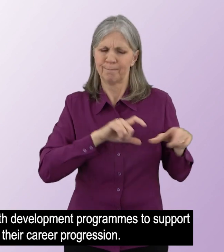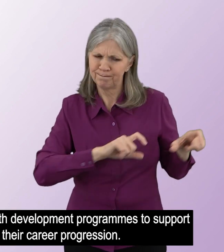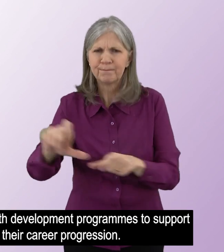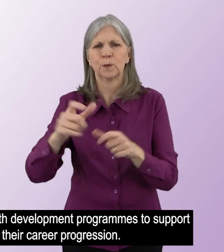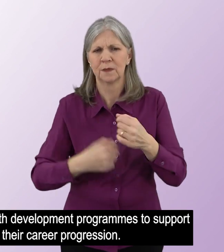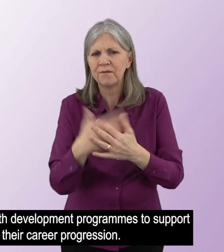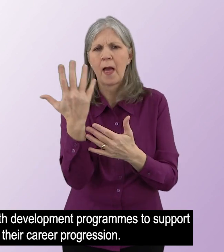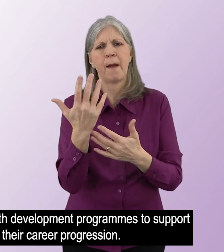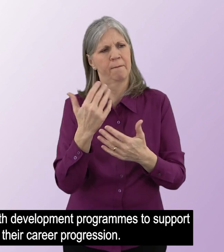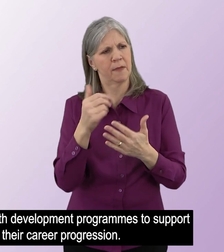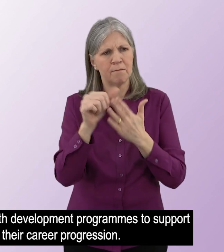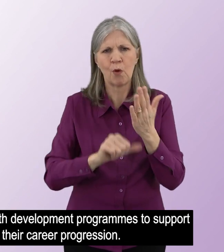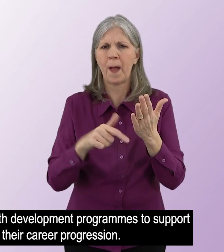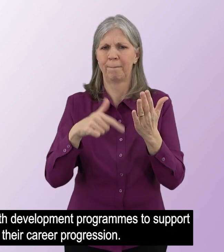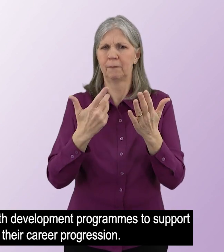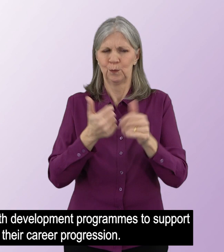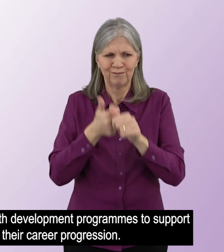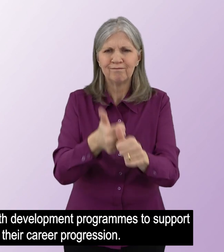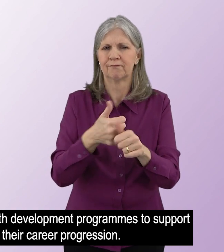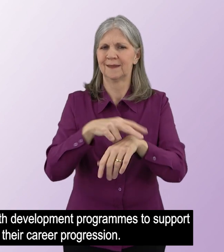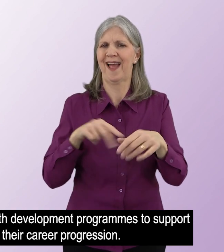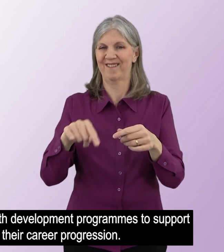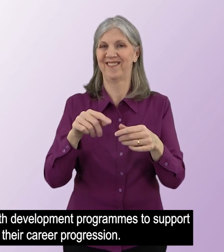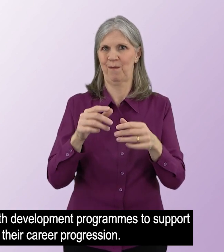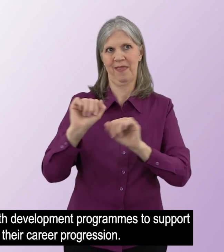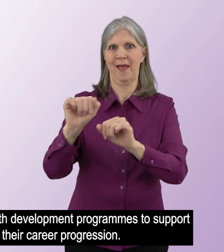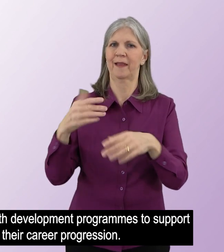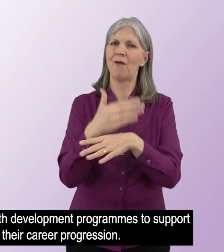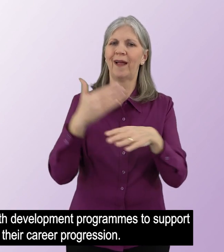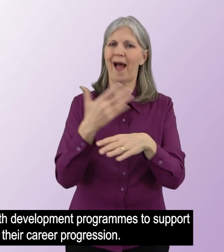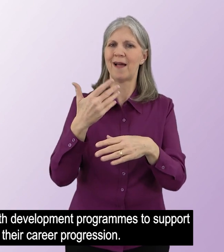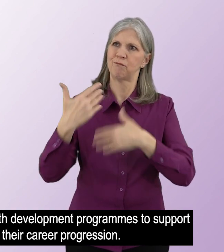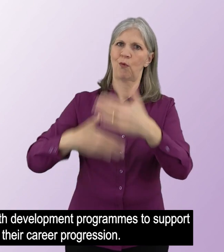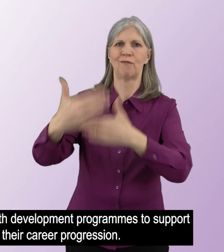And we will continue with development programmes to support staff with their career progression.